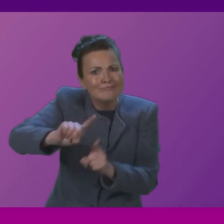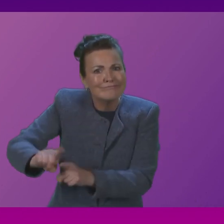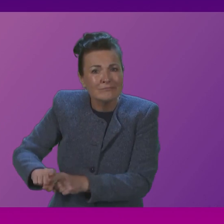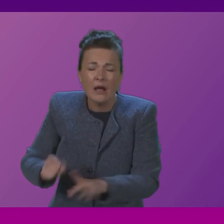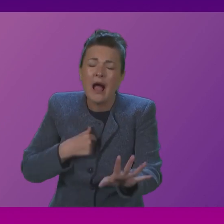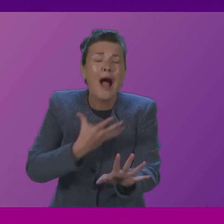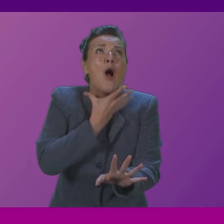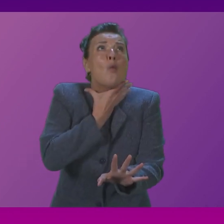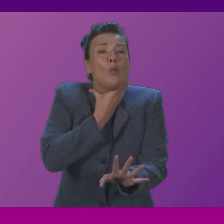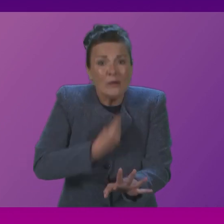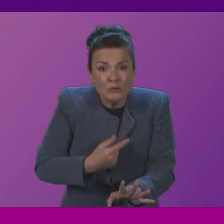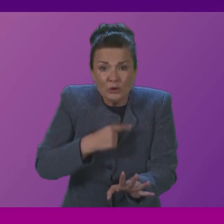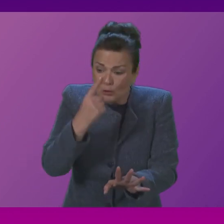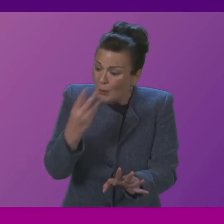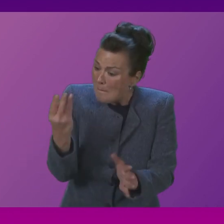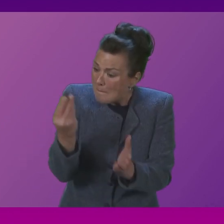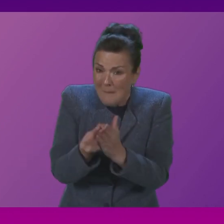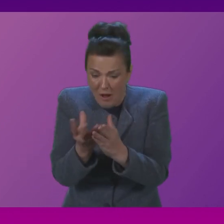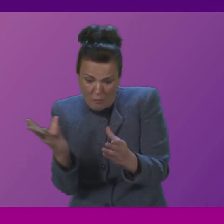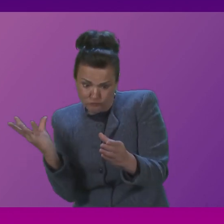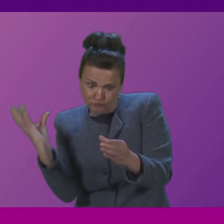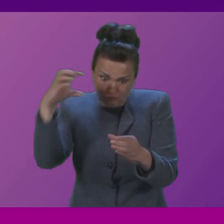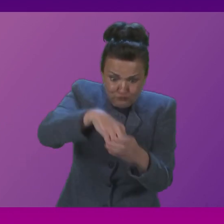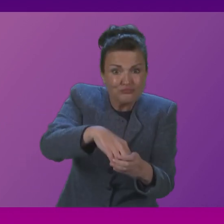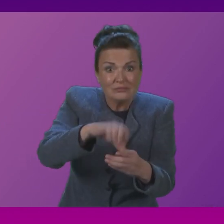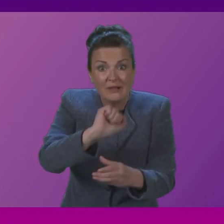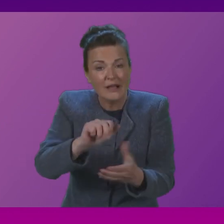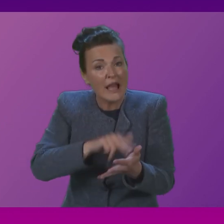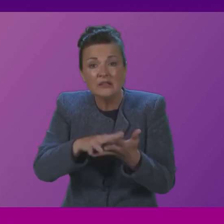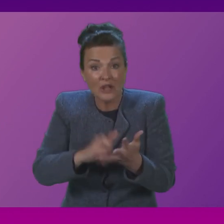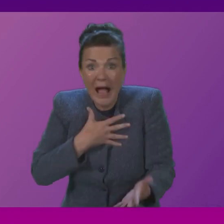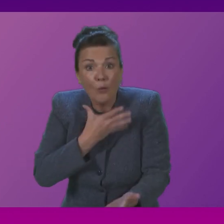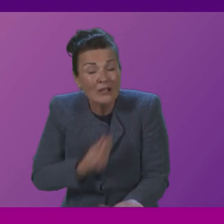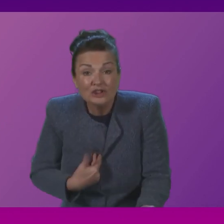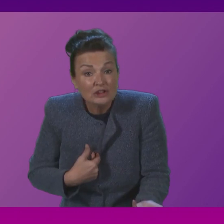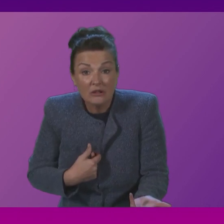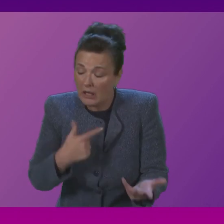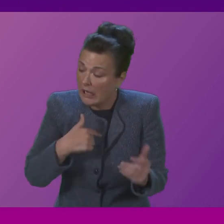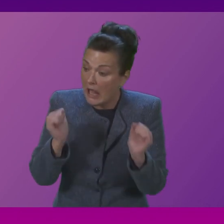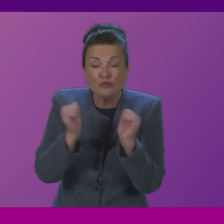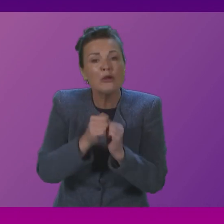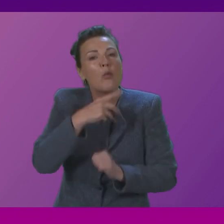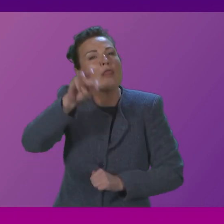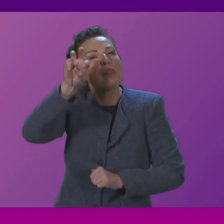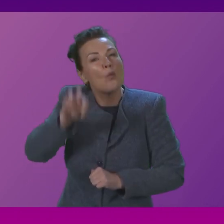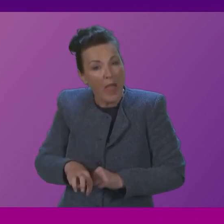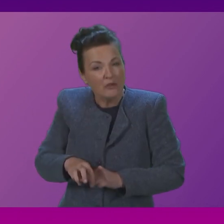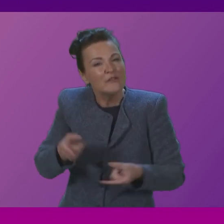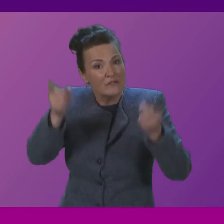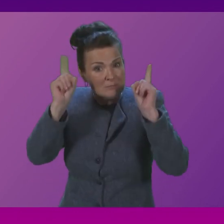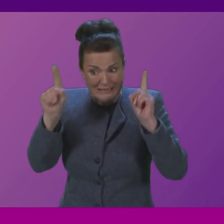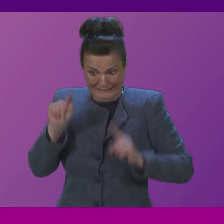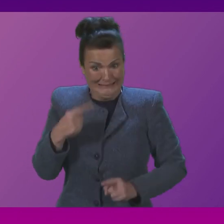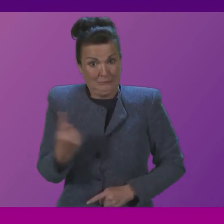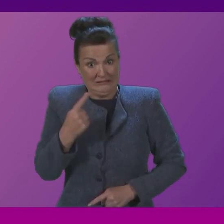could invest much, much more in our National Health Service. And I agree very much with the Welsh First Minister, Mark Drakeford, where he